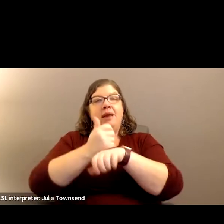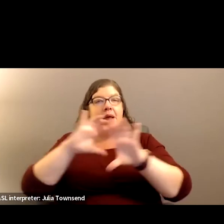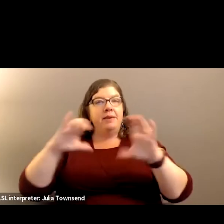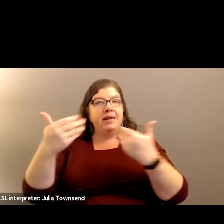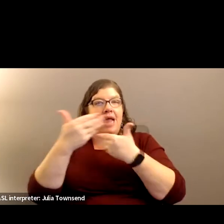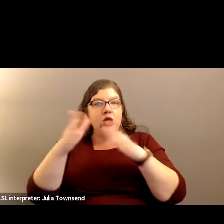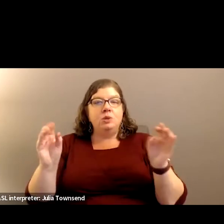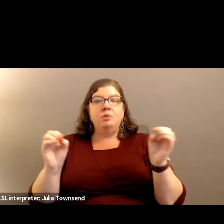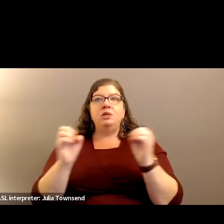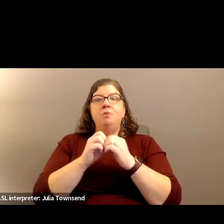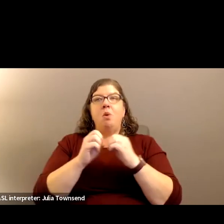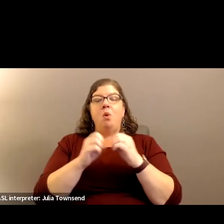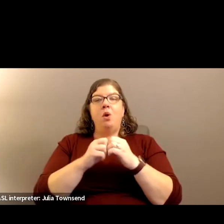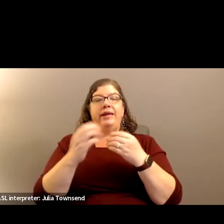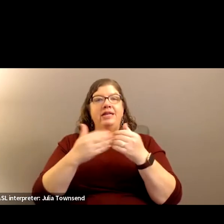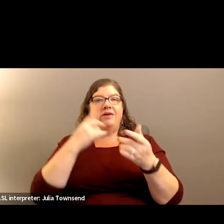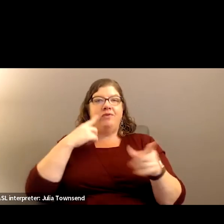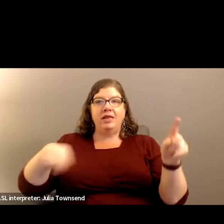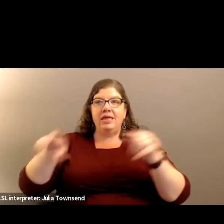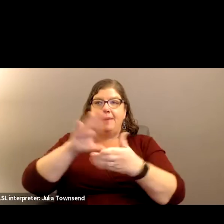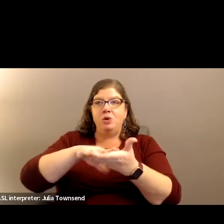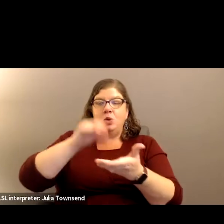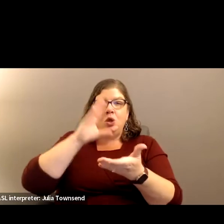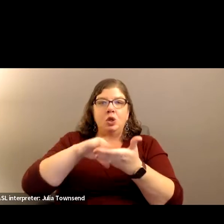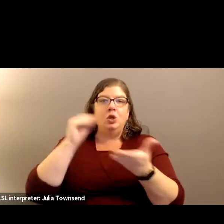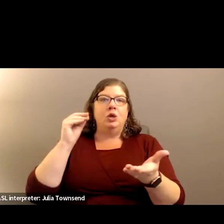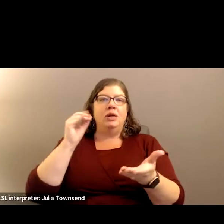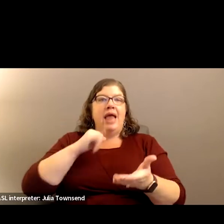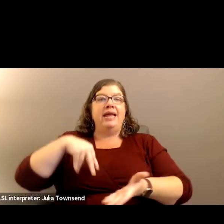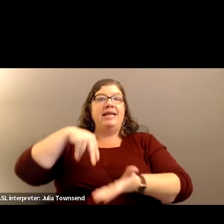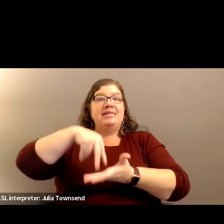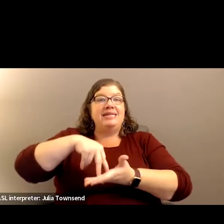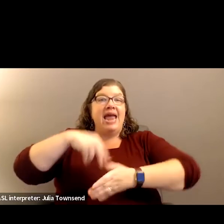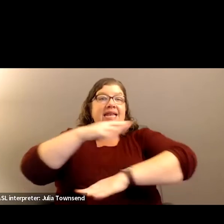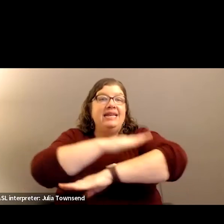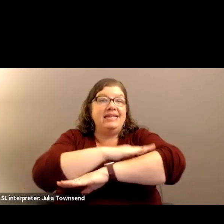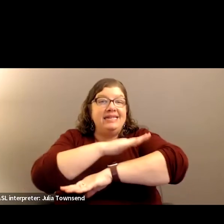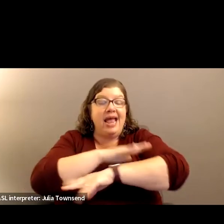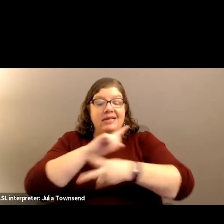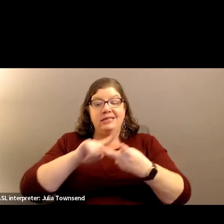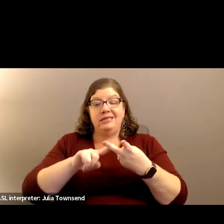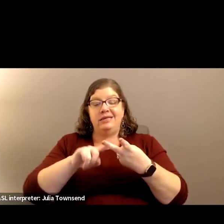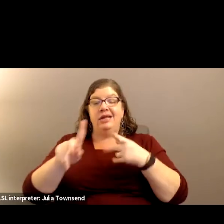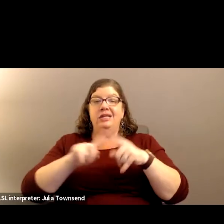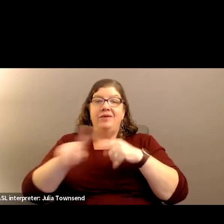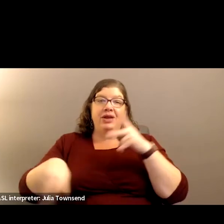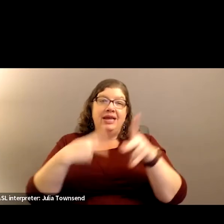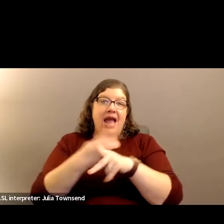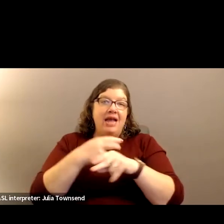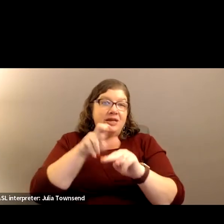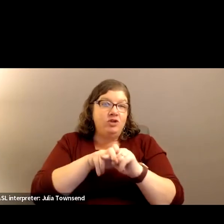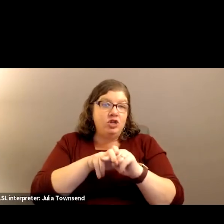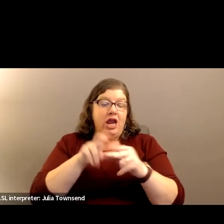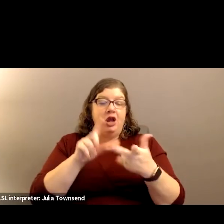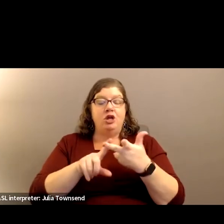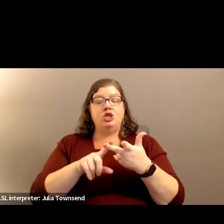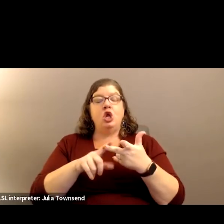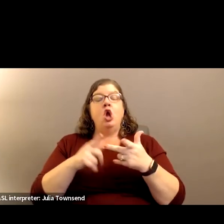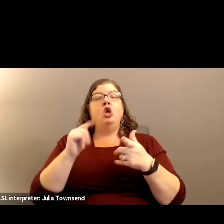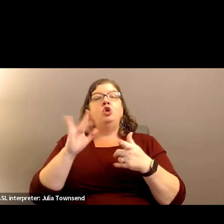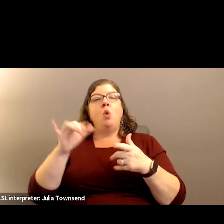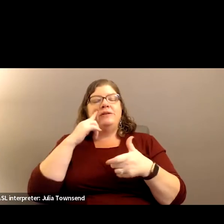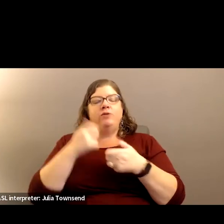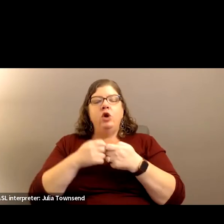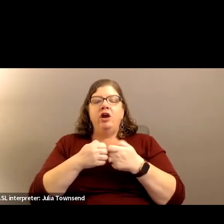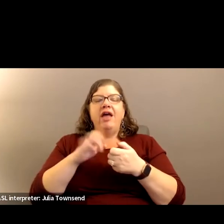easier for them to learn. That could be like standing desks, different types of chairs, certain fidget toys